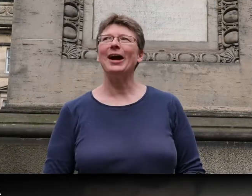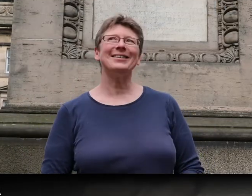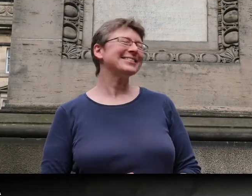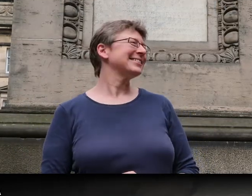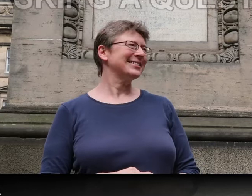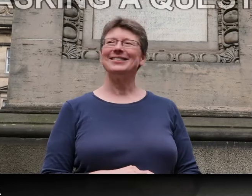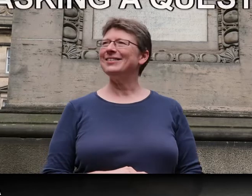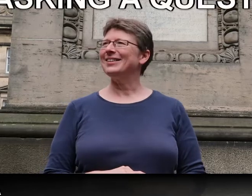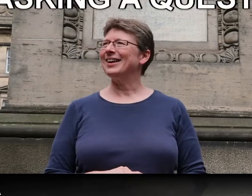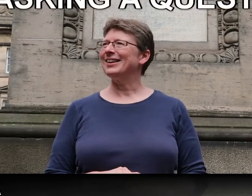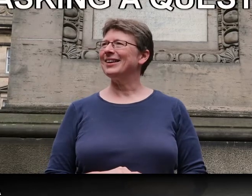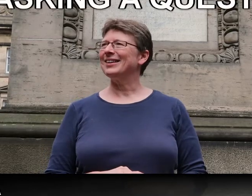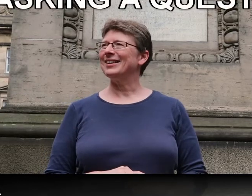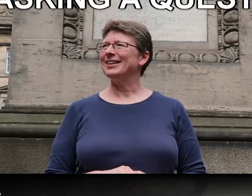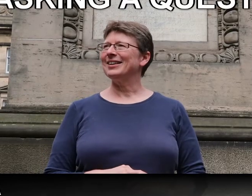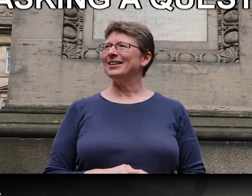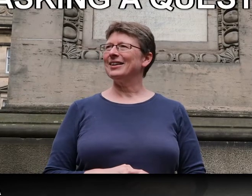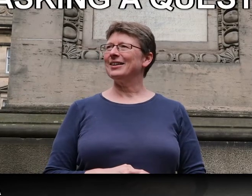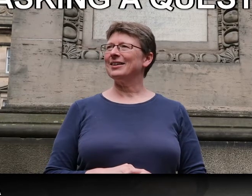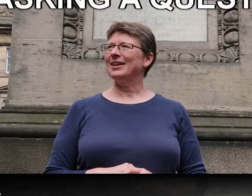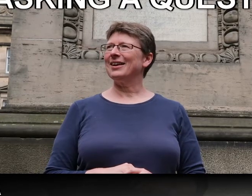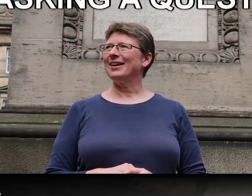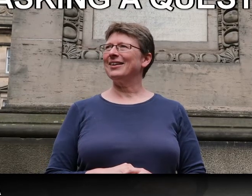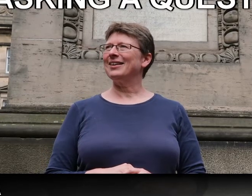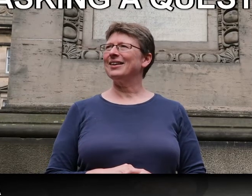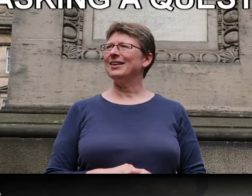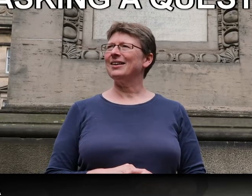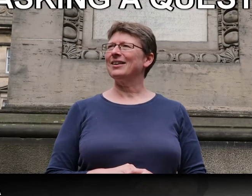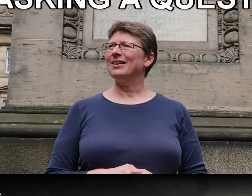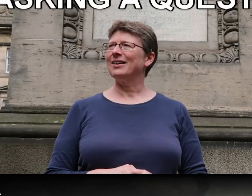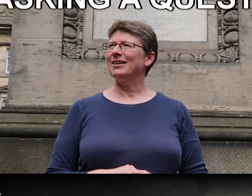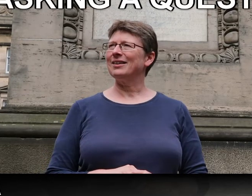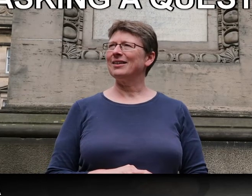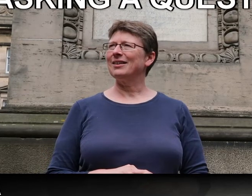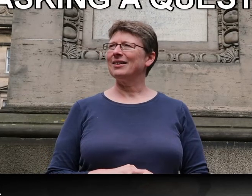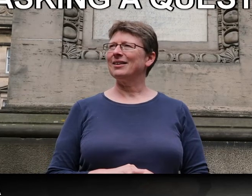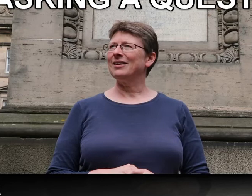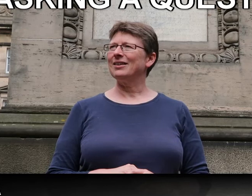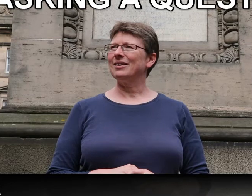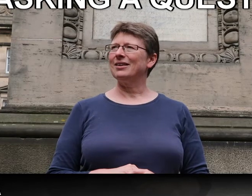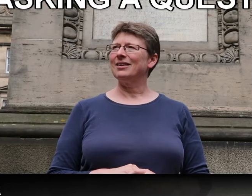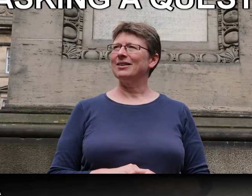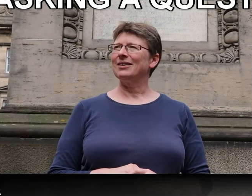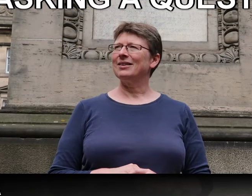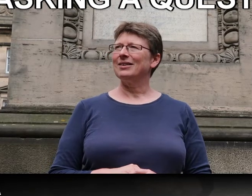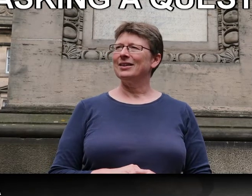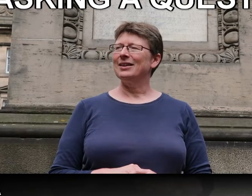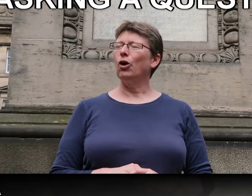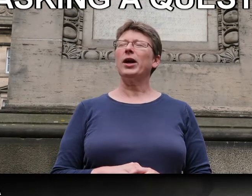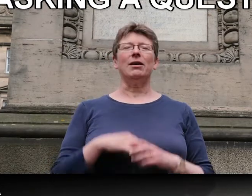Okay. What do you do if you want to ask a question? Like, if you want to ask if they enjoy, instead of just saying like, enjoy the show, but are you enjoying the show, for example? Okay.